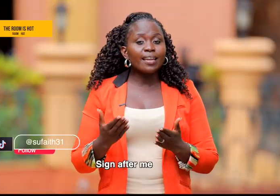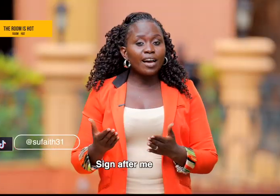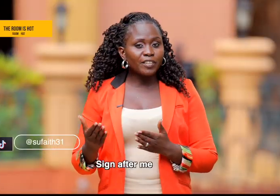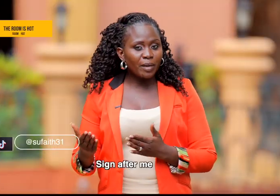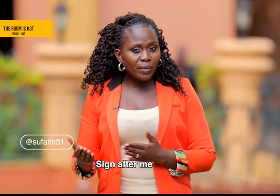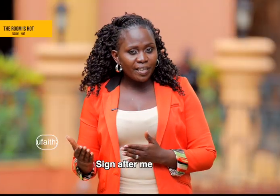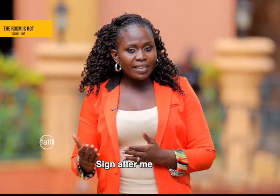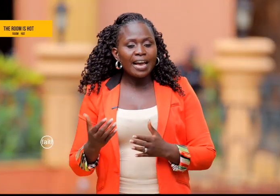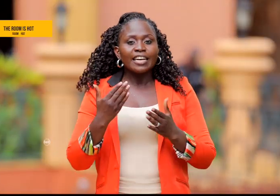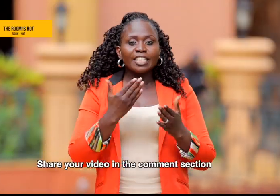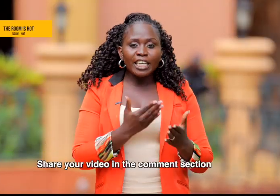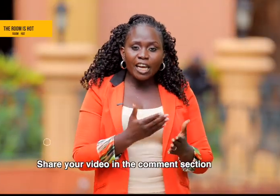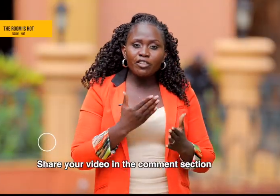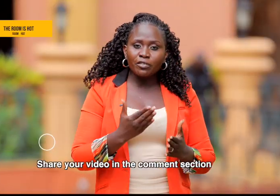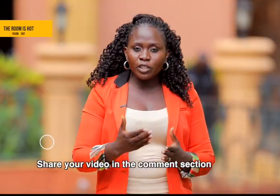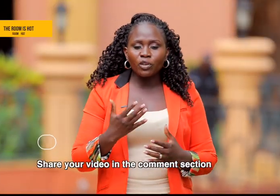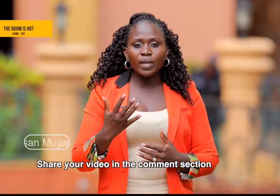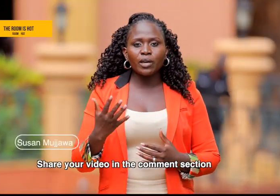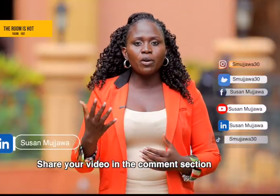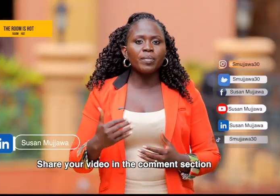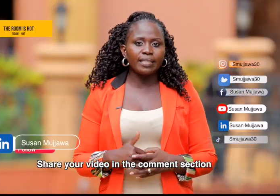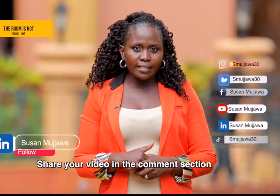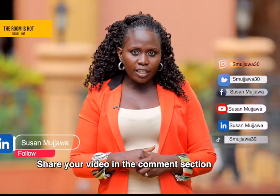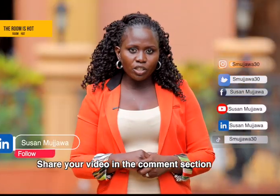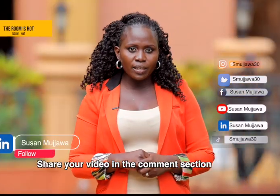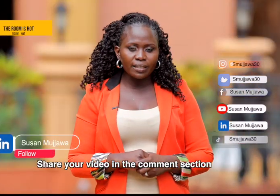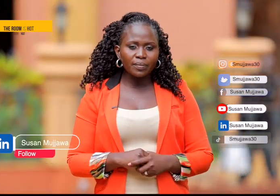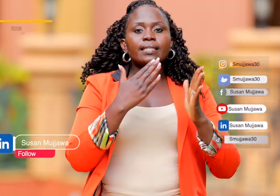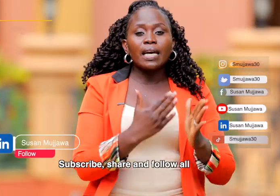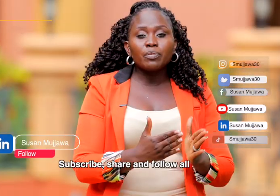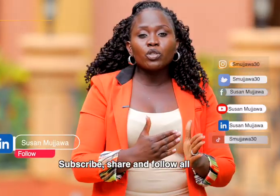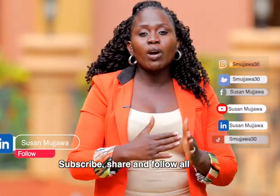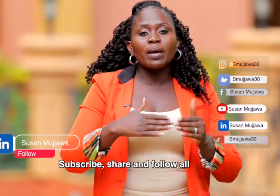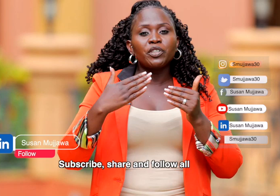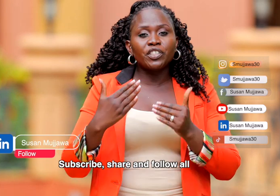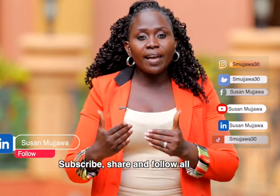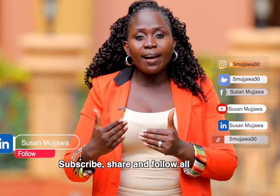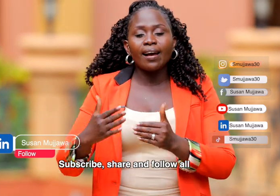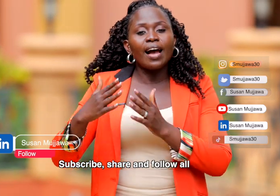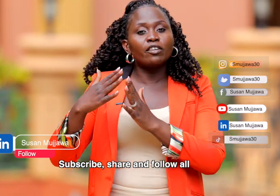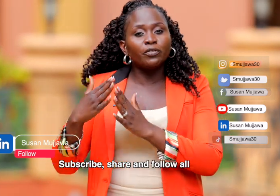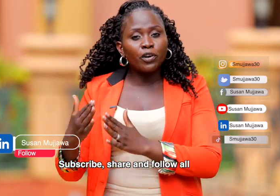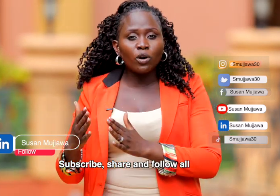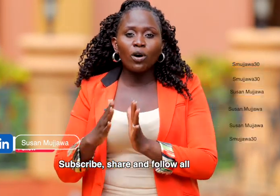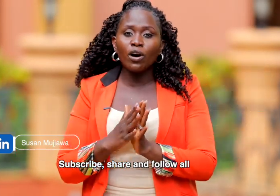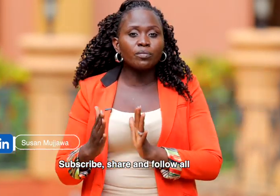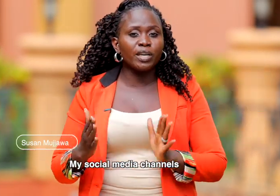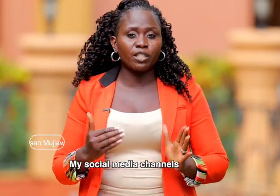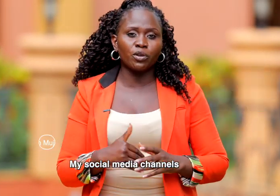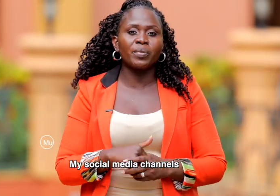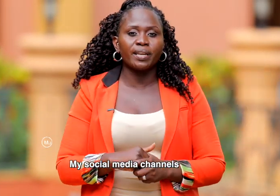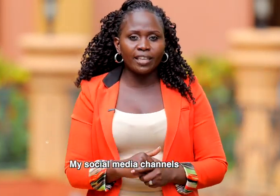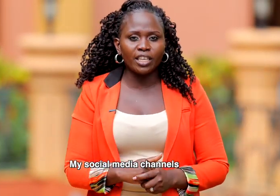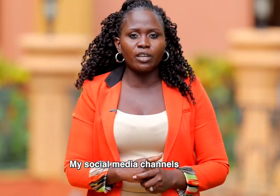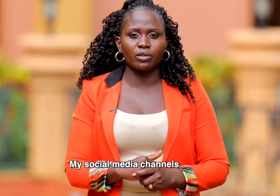after me, share your video in the comment section Subscribe, share and follow all my social media channels